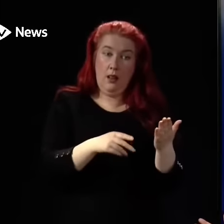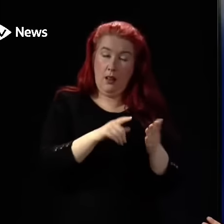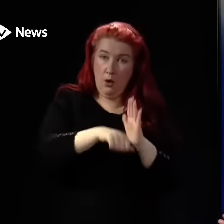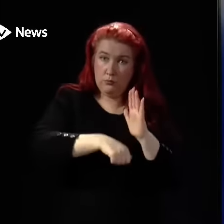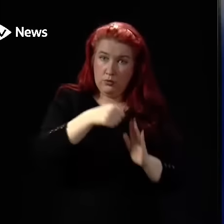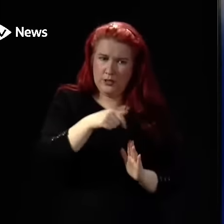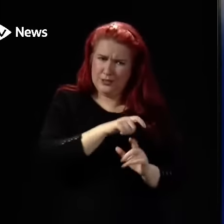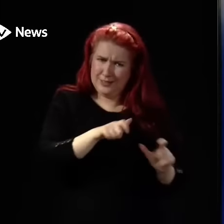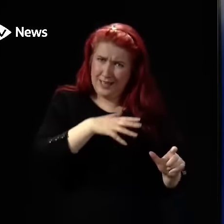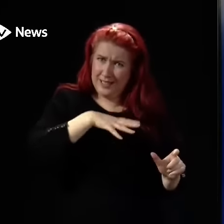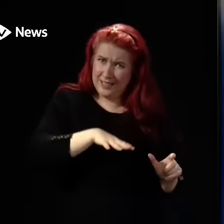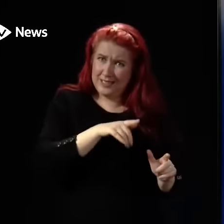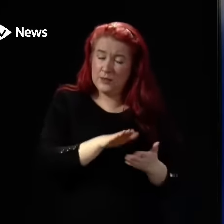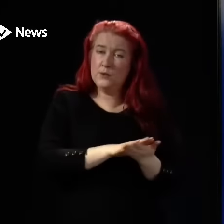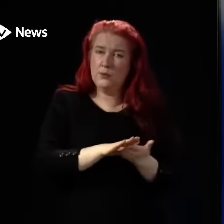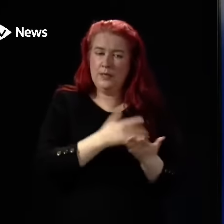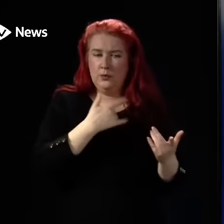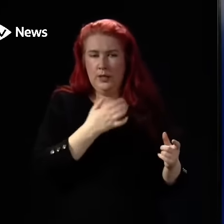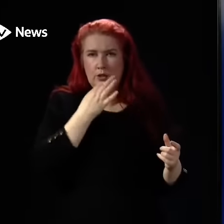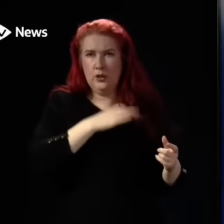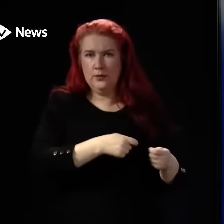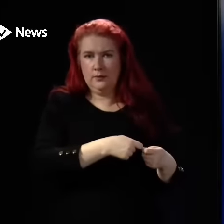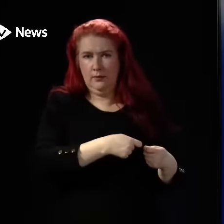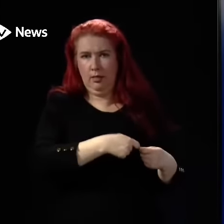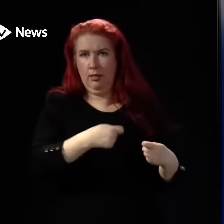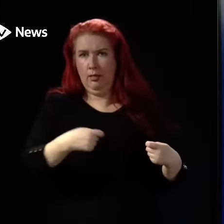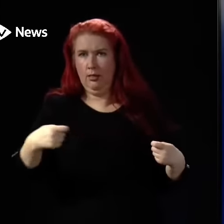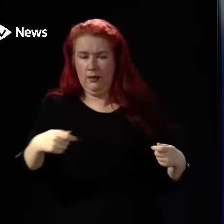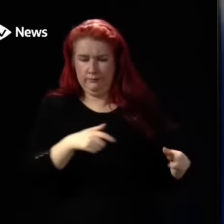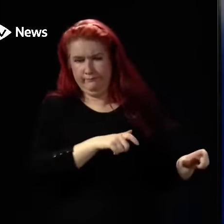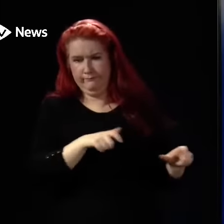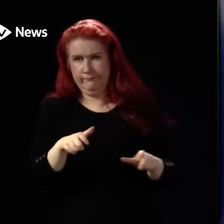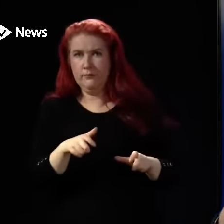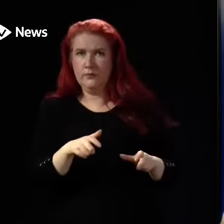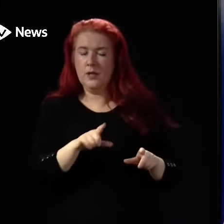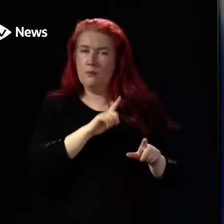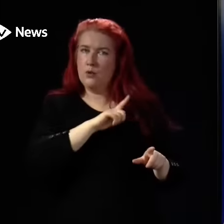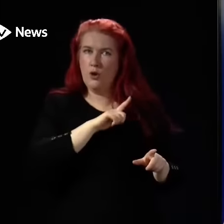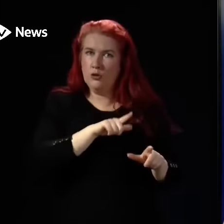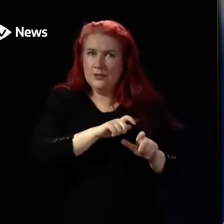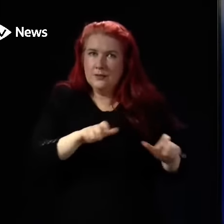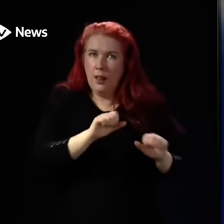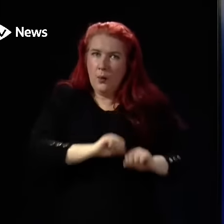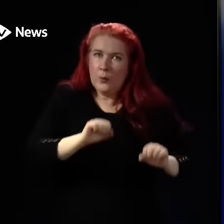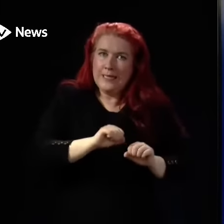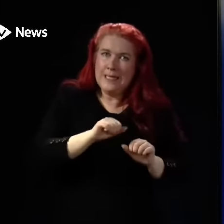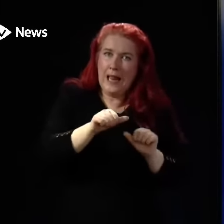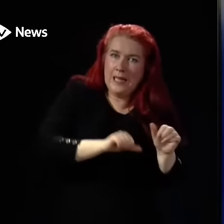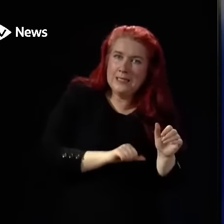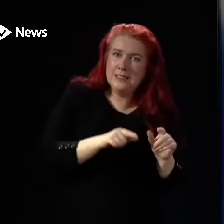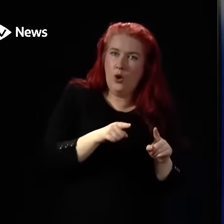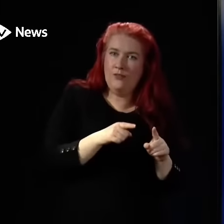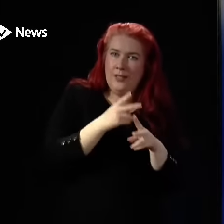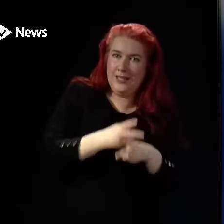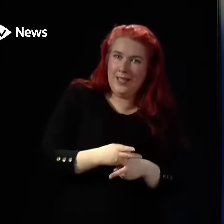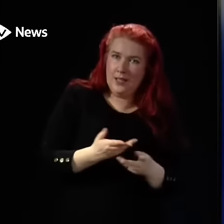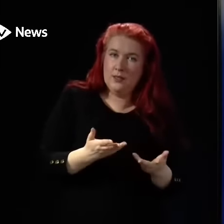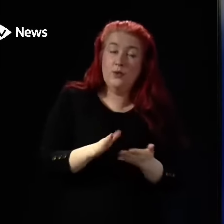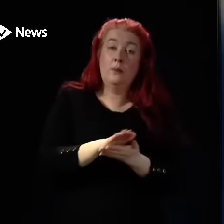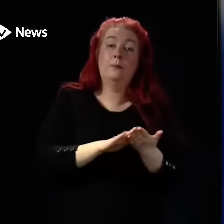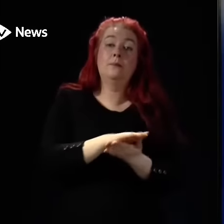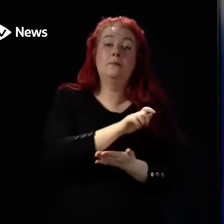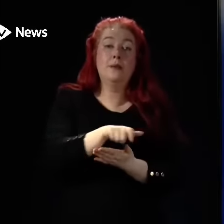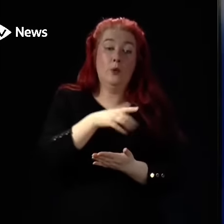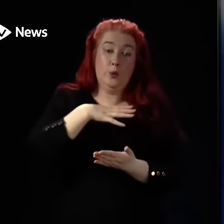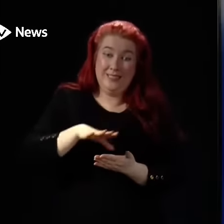need it anymore. So what you do is continue to create or exacerbate a backlog of care and people who need elective care